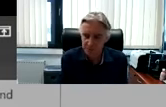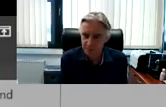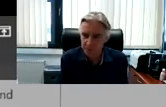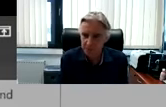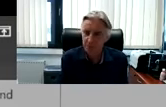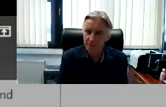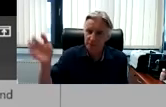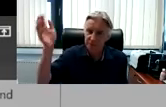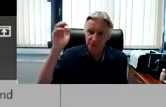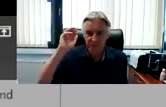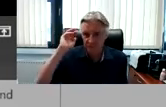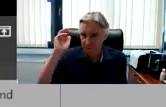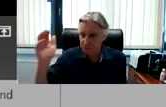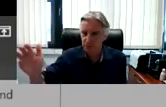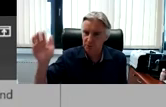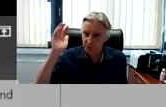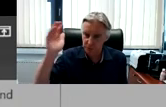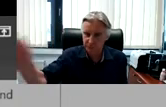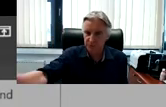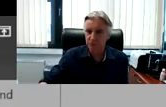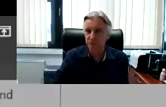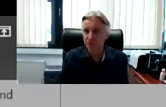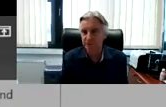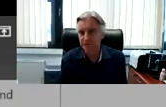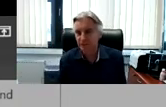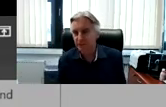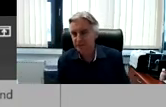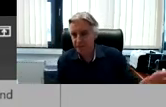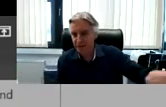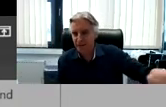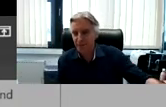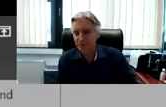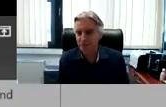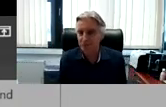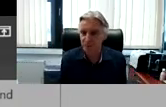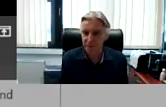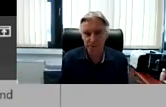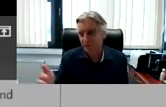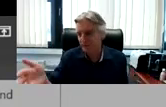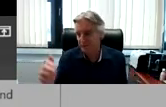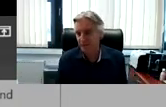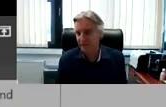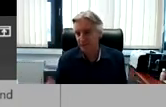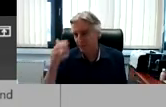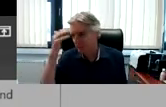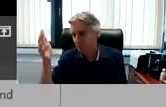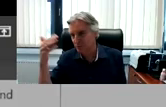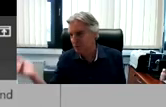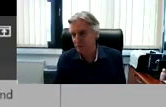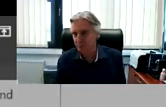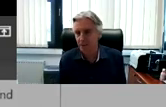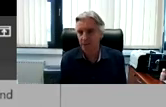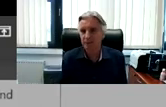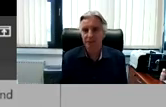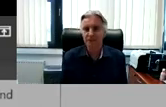have the time. When the weather changes, then you know you have to go to your field and take care about your growing and you cannot take care about some